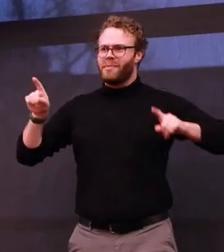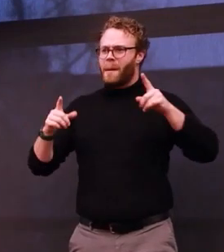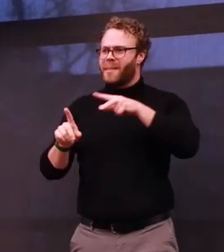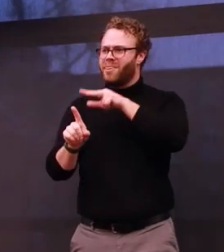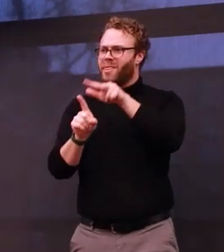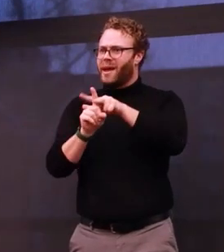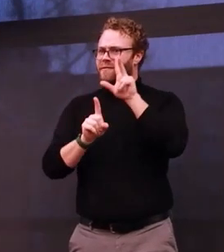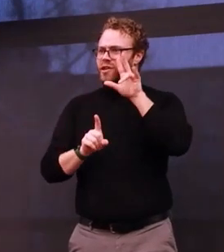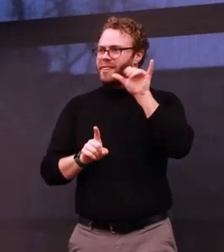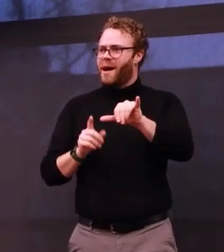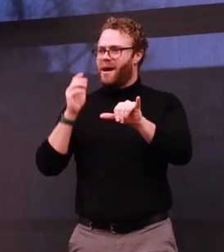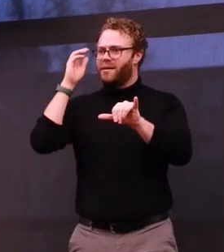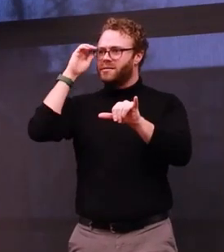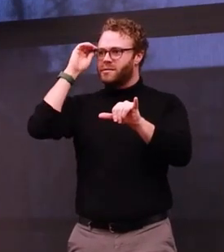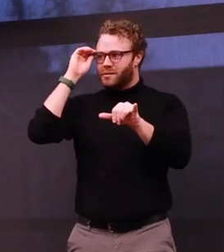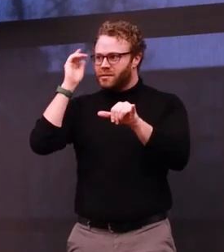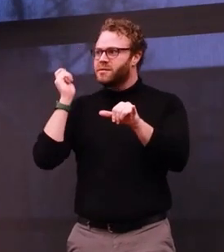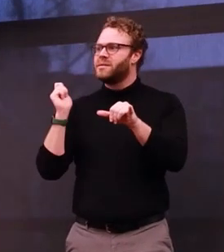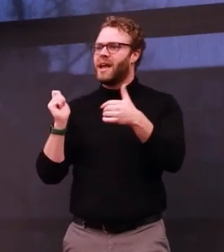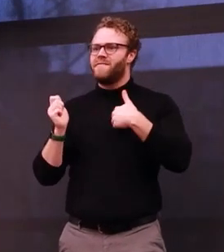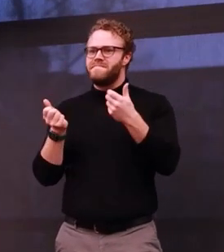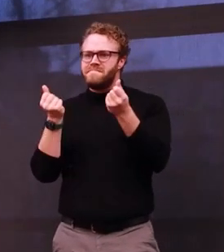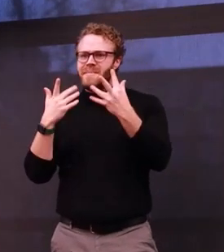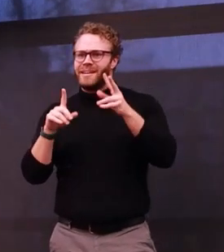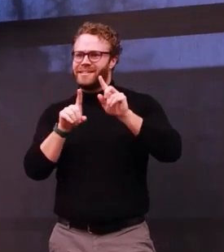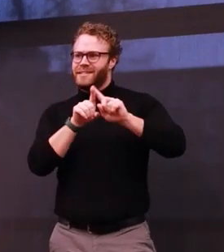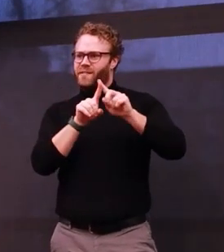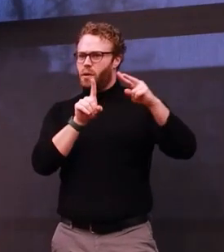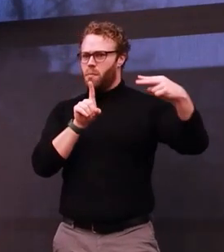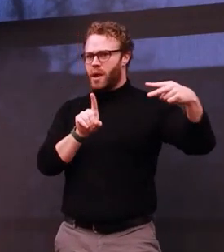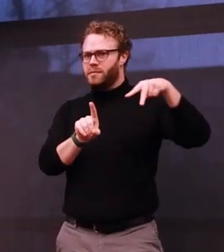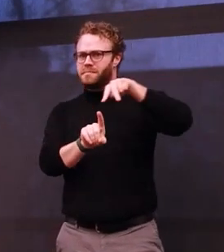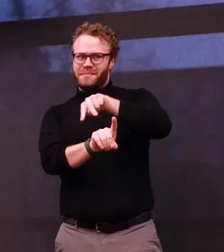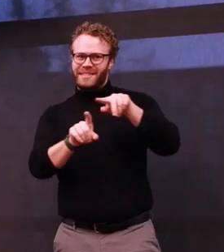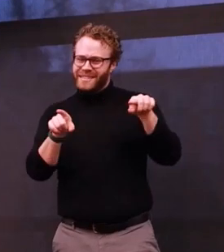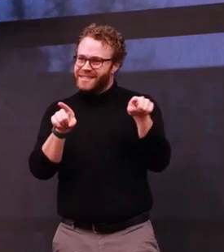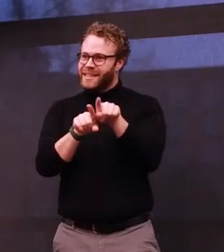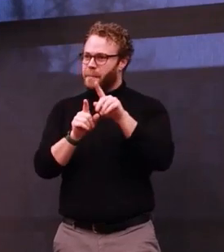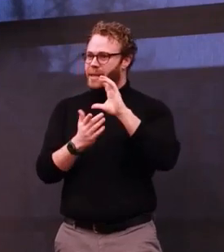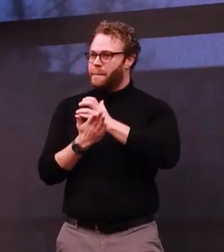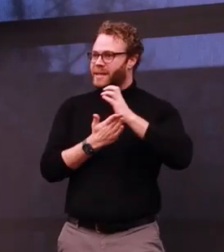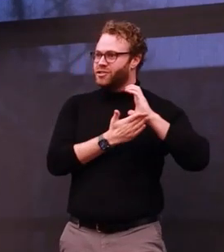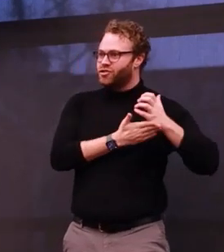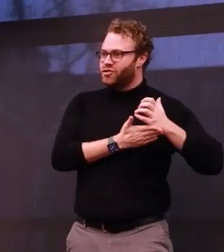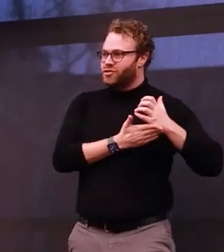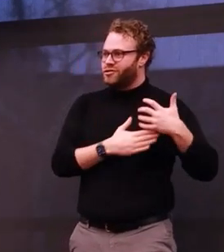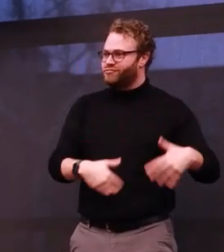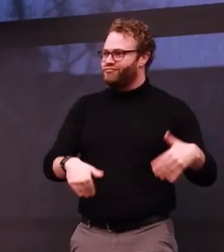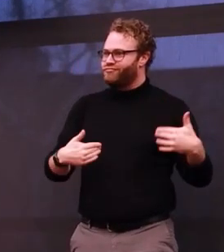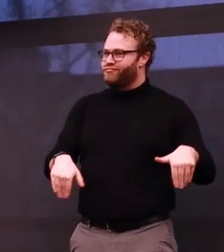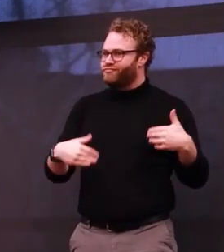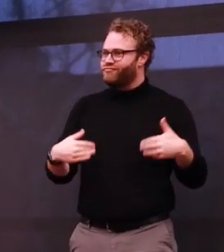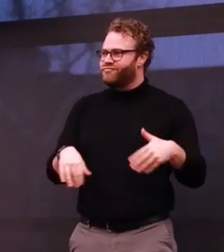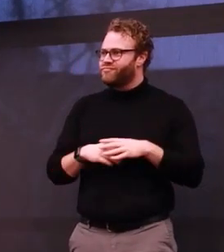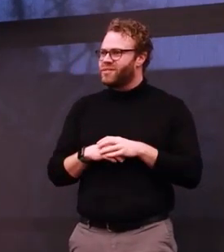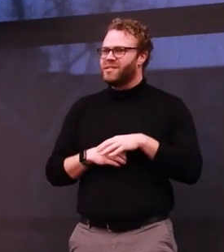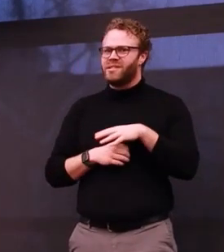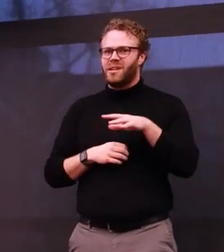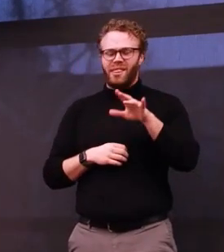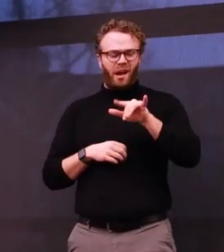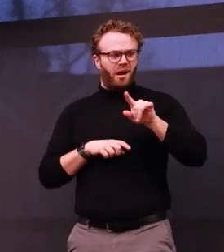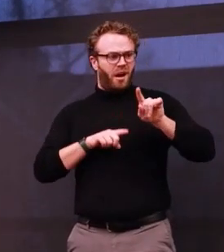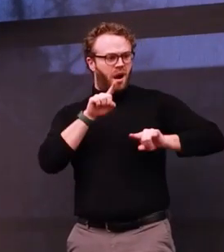because there are two very different perspectives on the same symbol. And this diversity starts to answer the question,